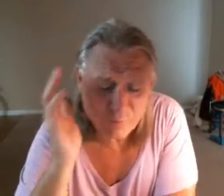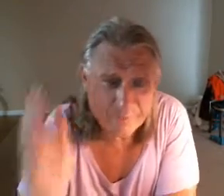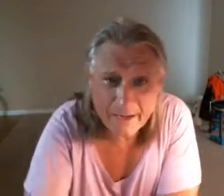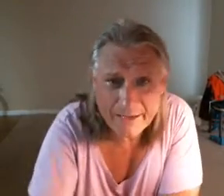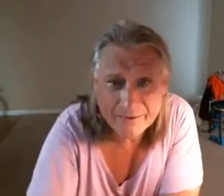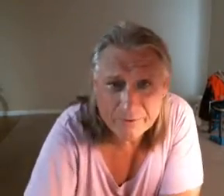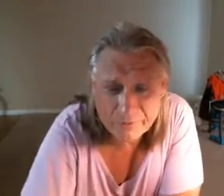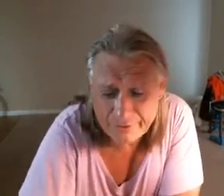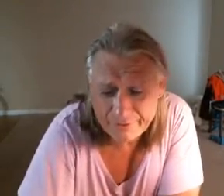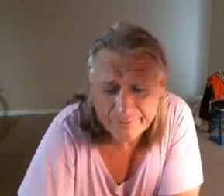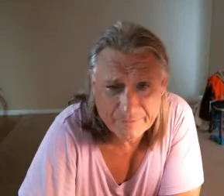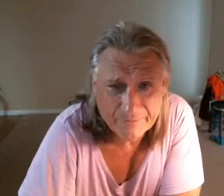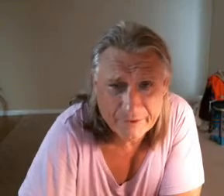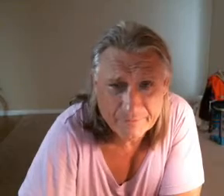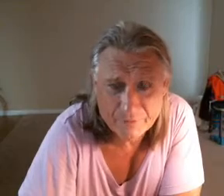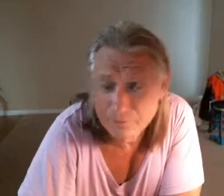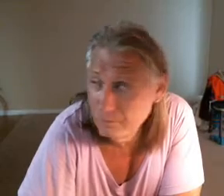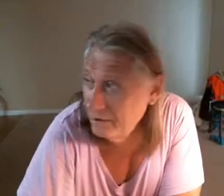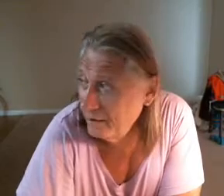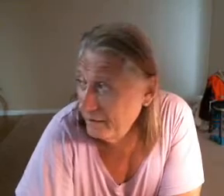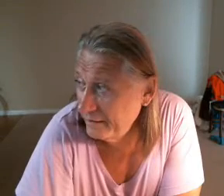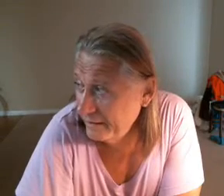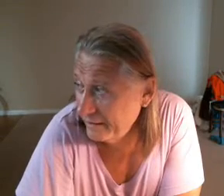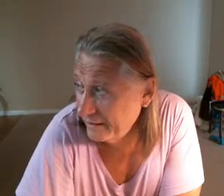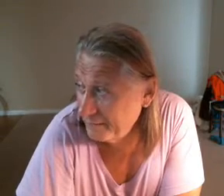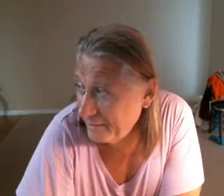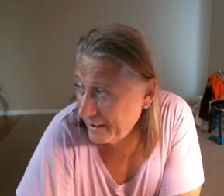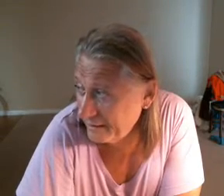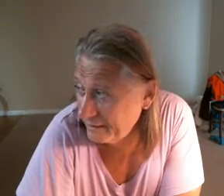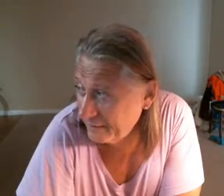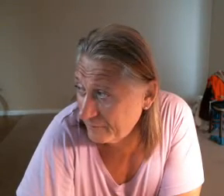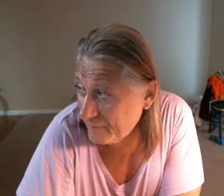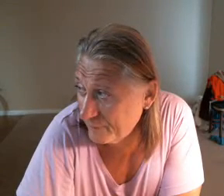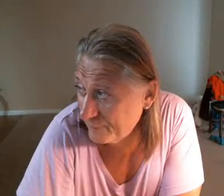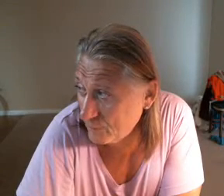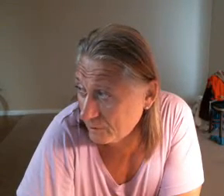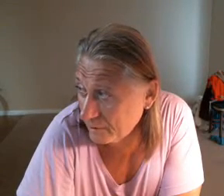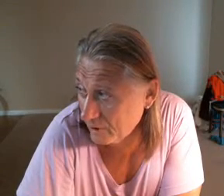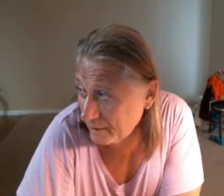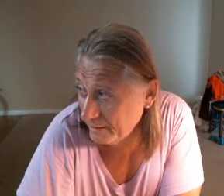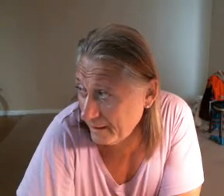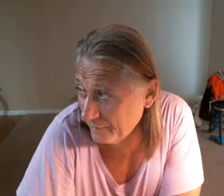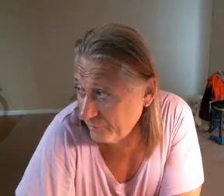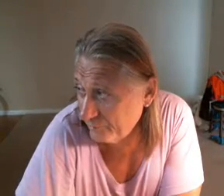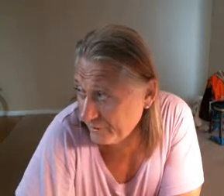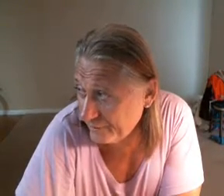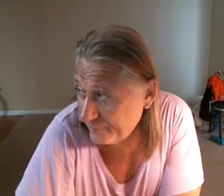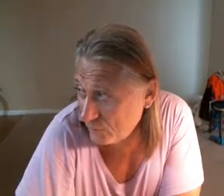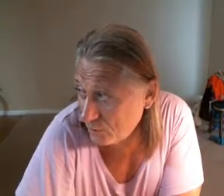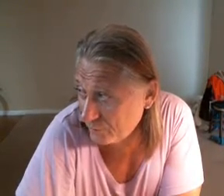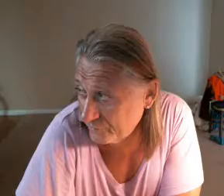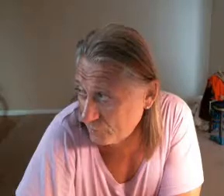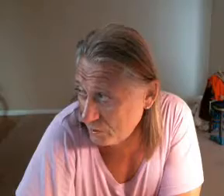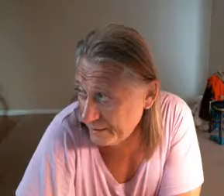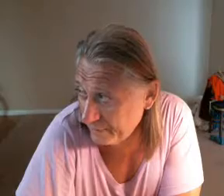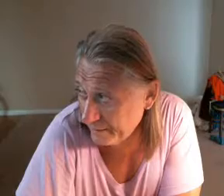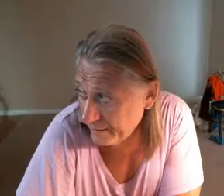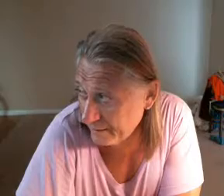over 90 degrees here this afternoon and I got back here about four o'clock yeah so it's like 4 20 right now